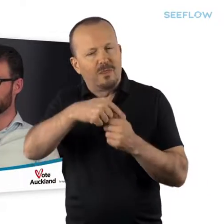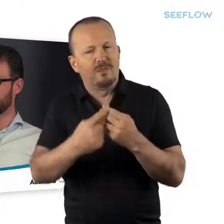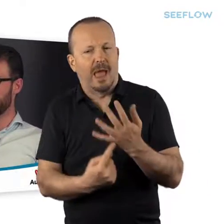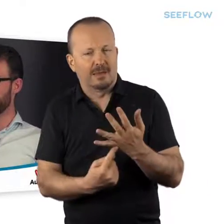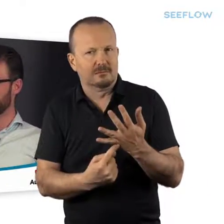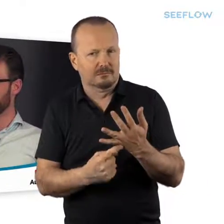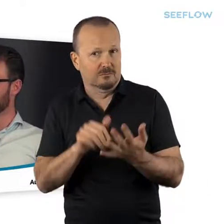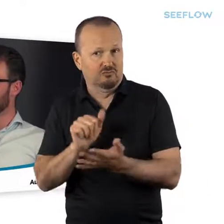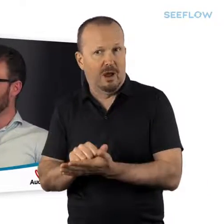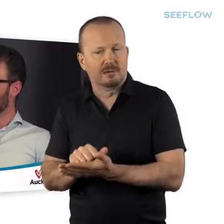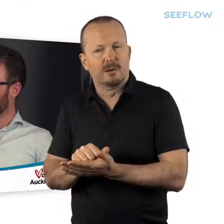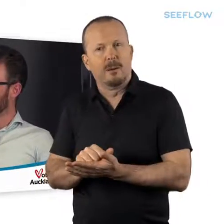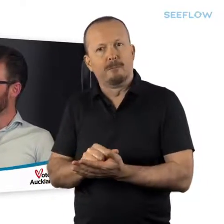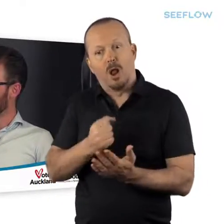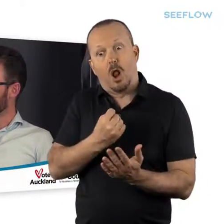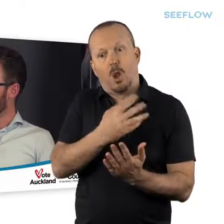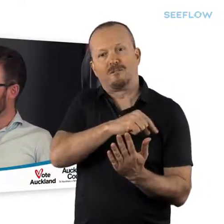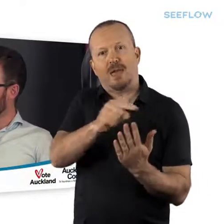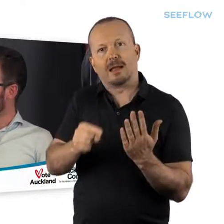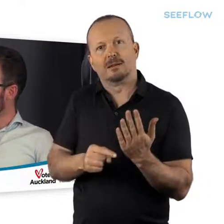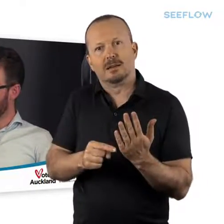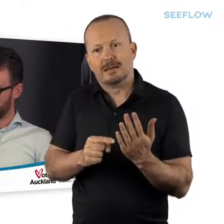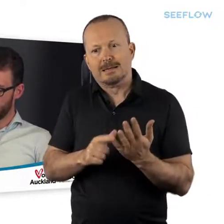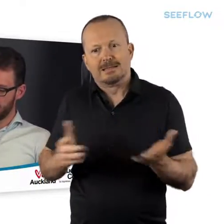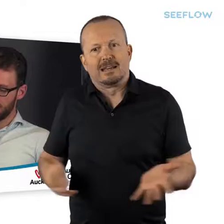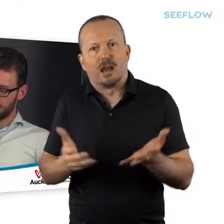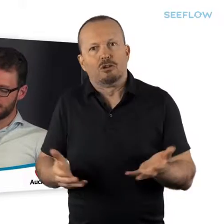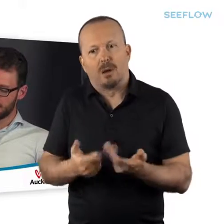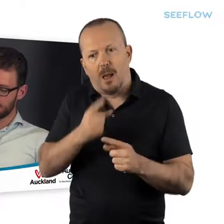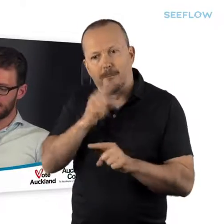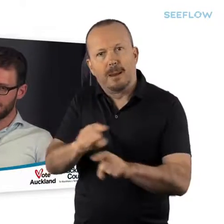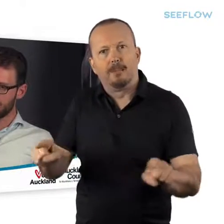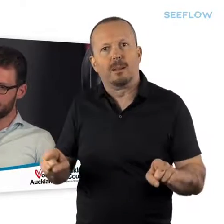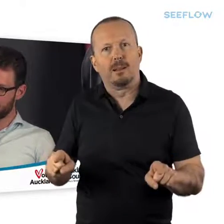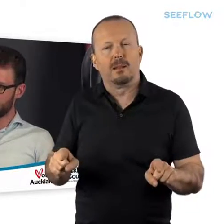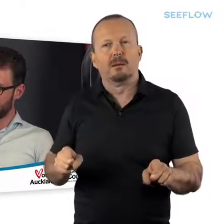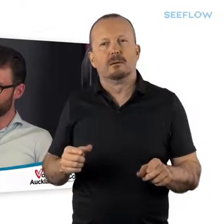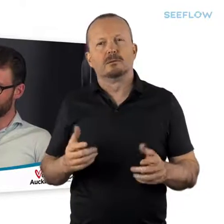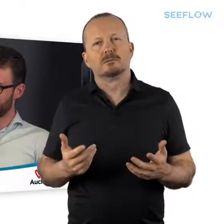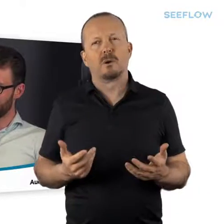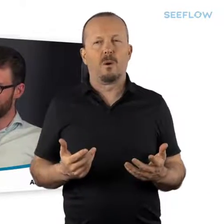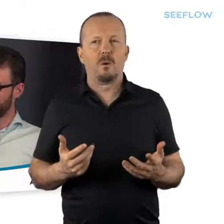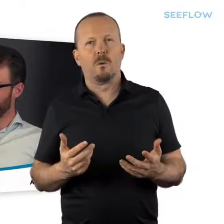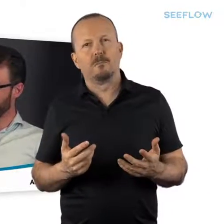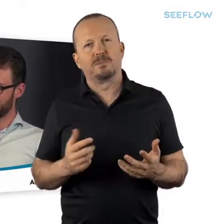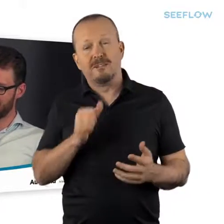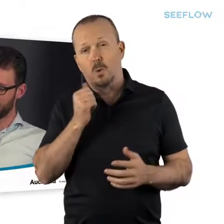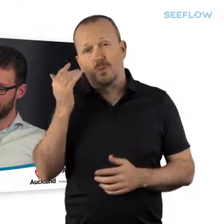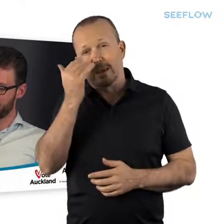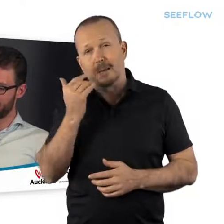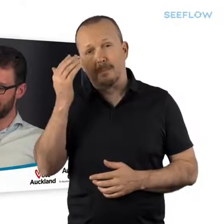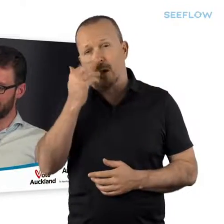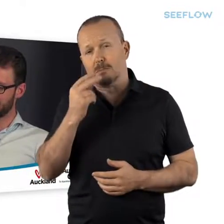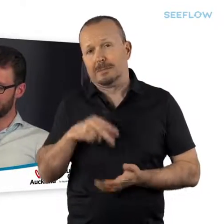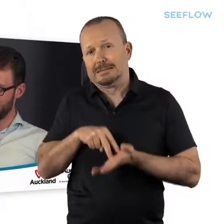decisions you'll be making. But a lot of that is driven by other people. And so I guess the key bit of advice I'd give anyone thinking